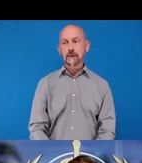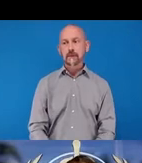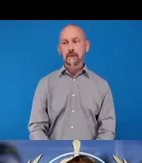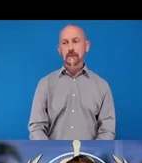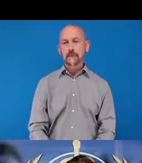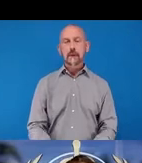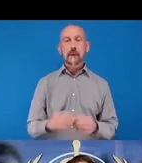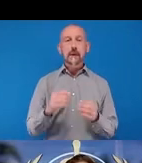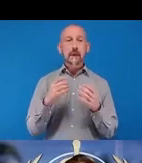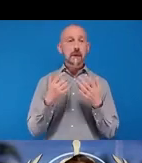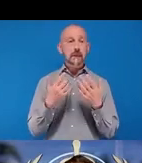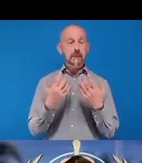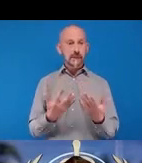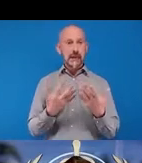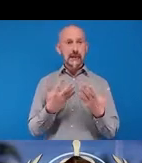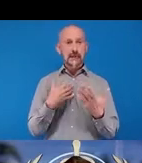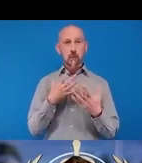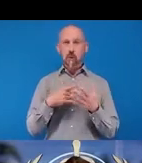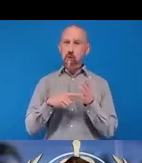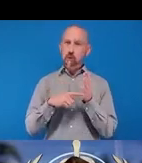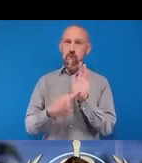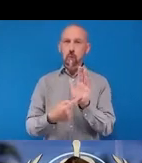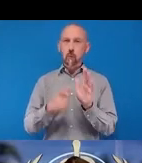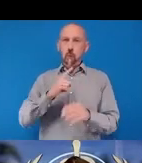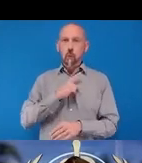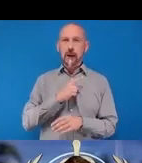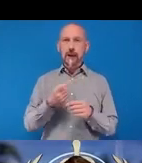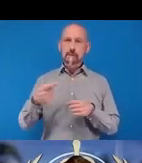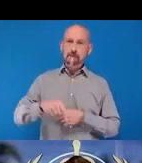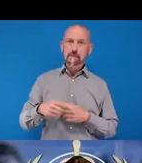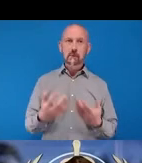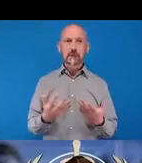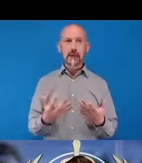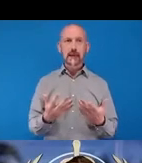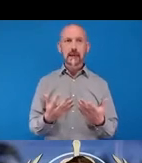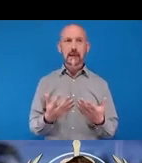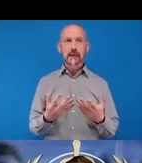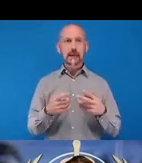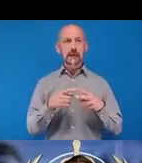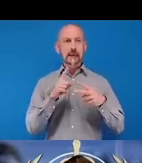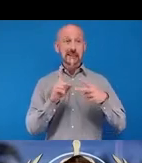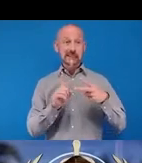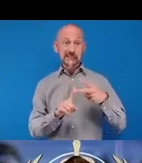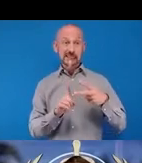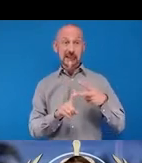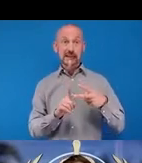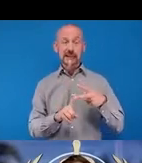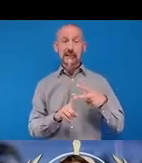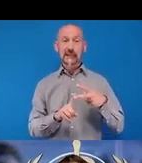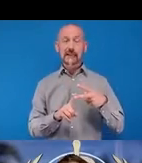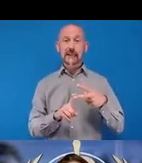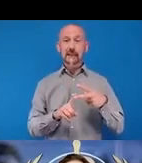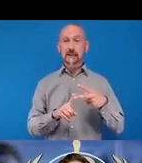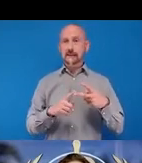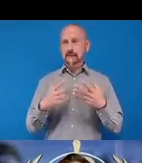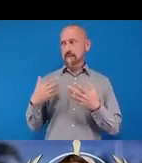why we are here today, and secondly, what brought us